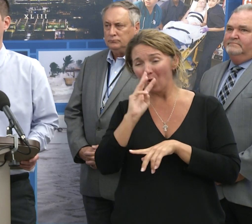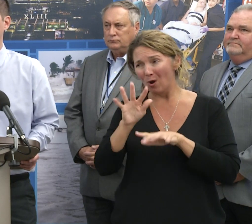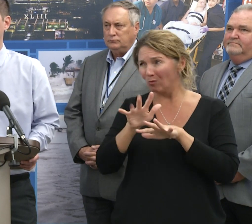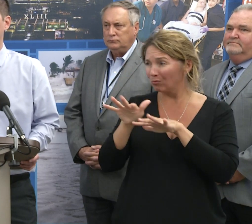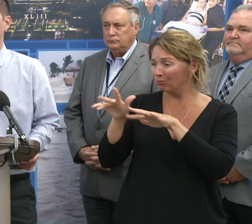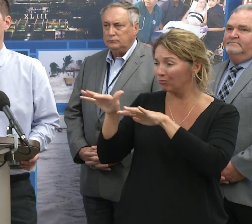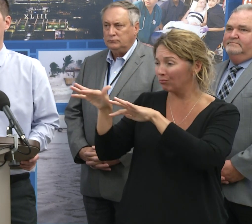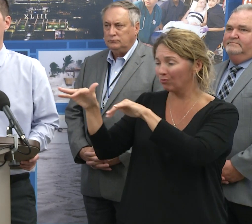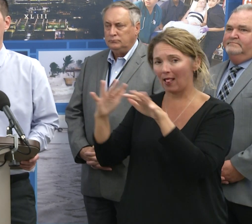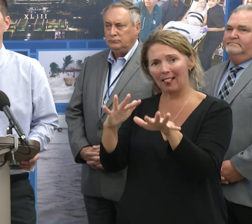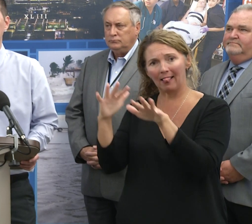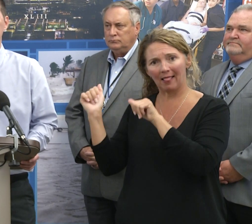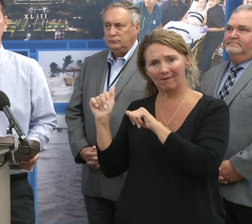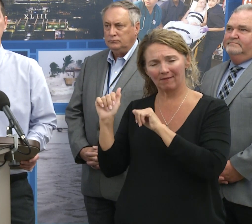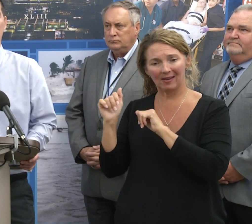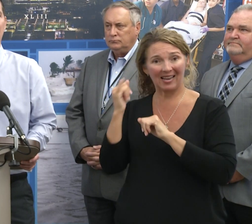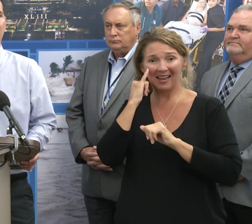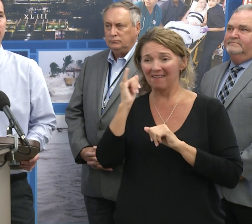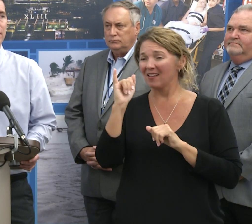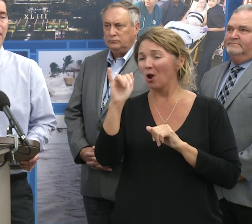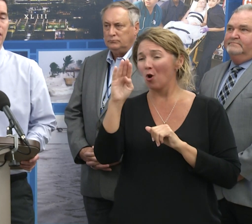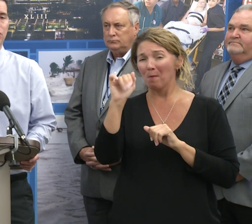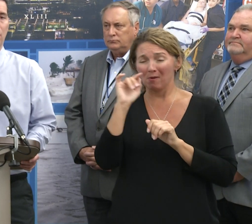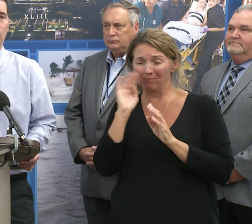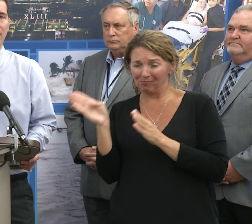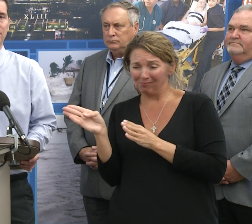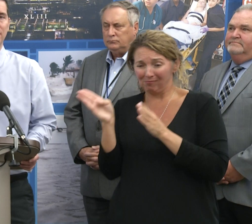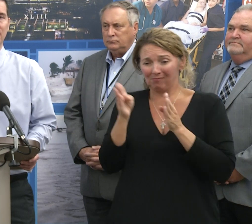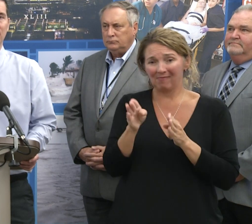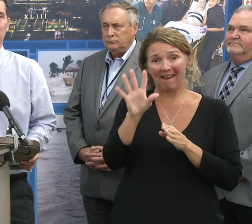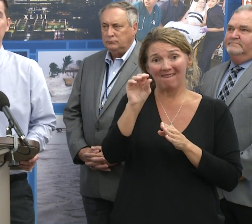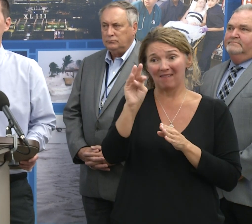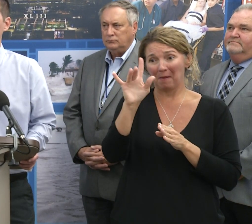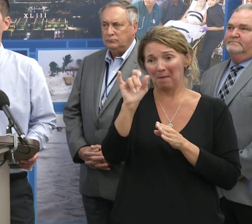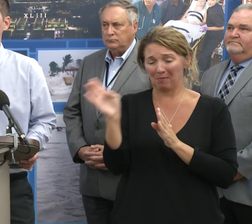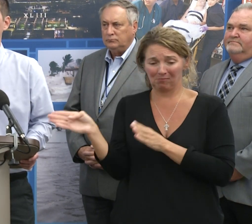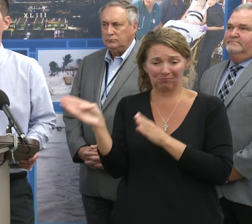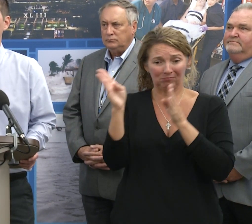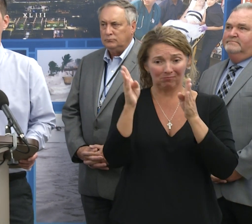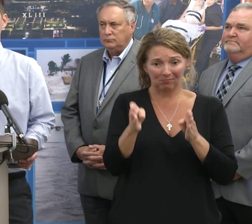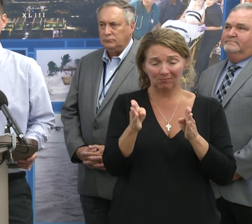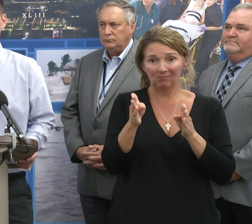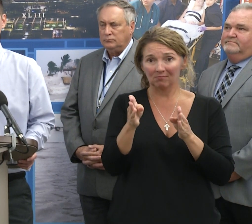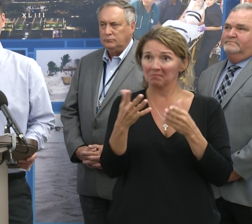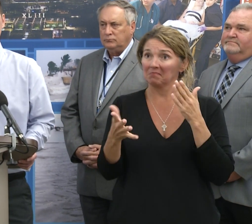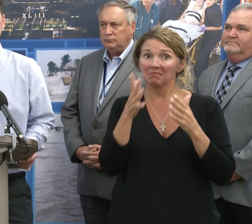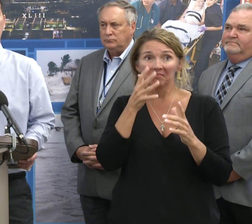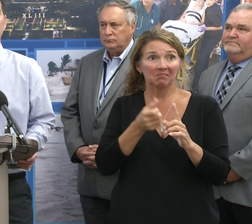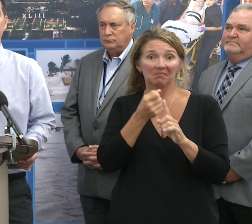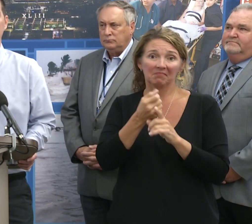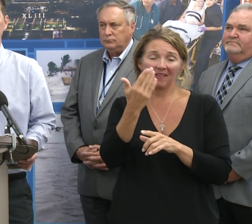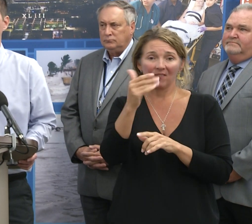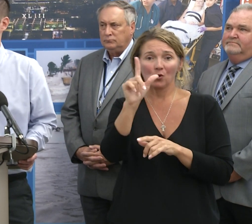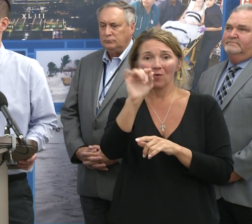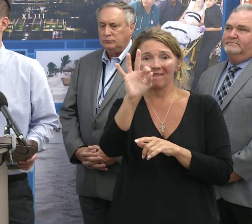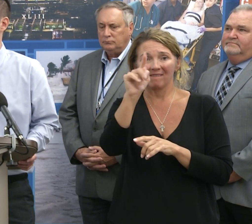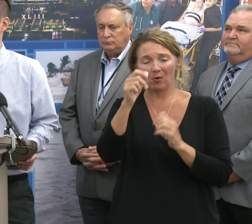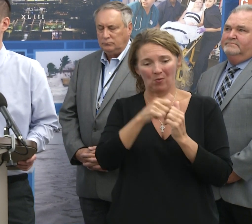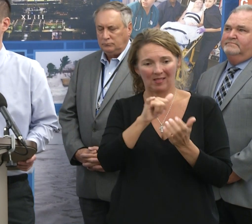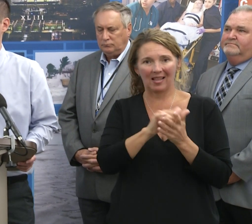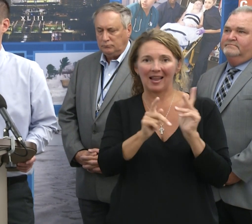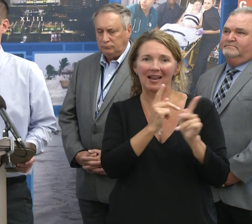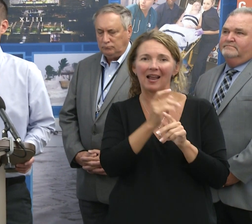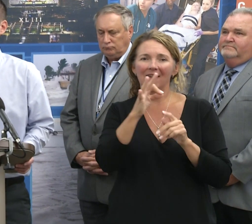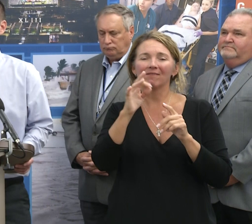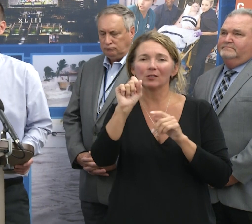Bay. You if we had Irma just jog about 50 miles to our west, we would see about maybe 15 to 20 feet with that particular